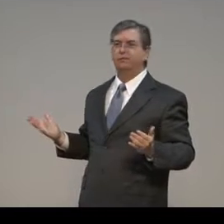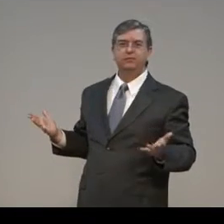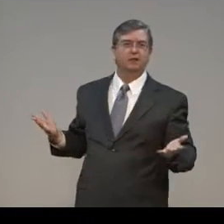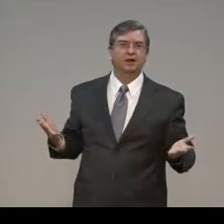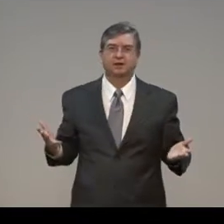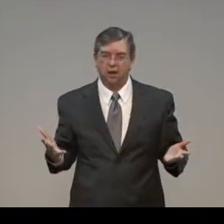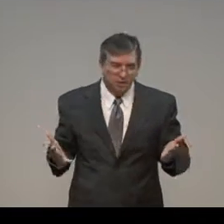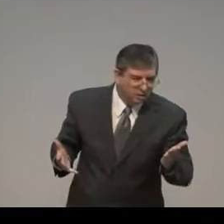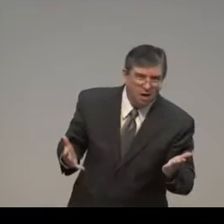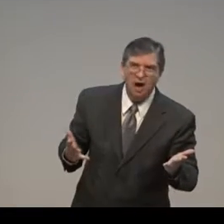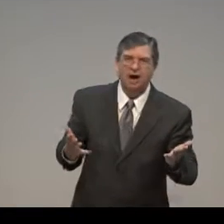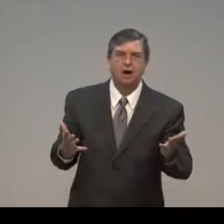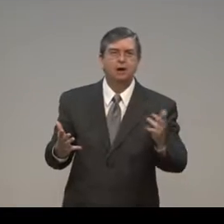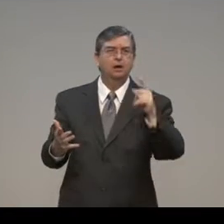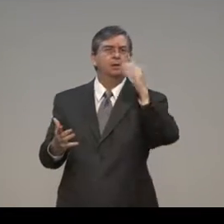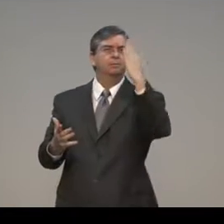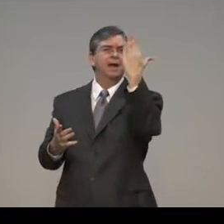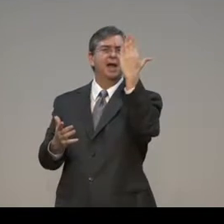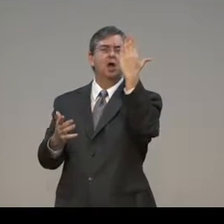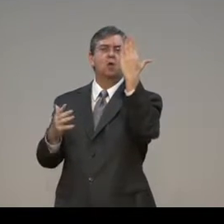I'm to ask them if my parents is appropriate.